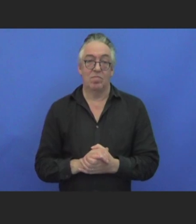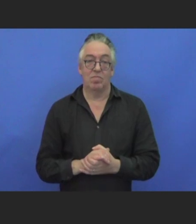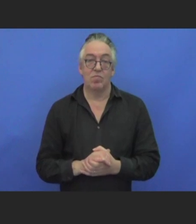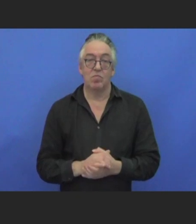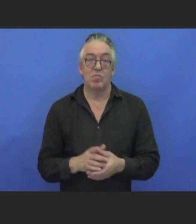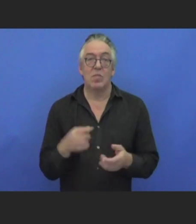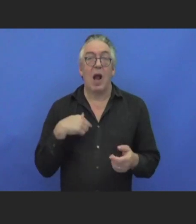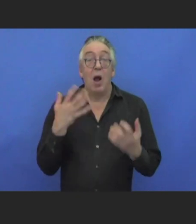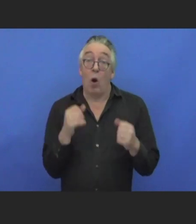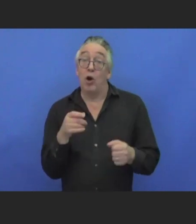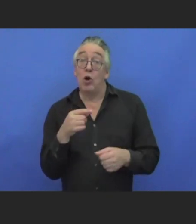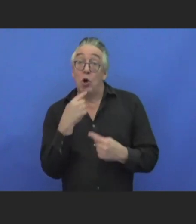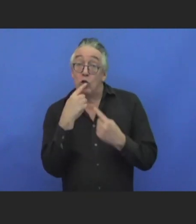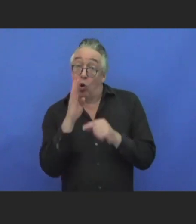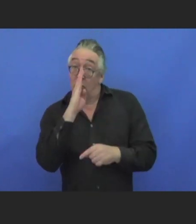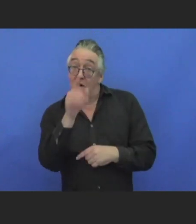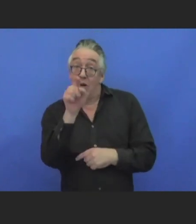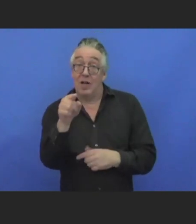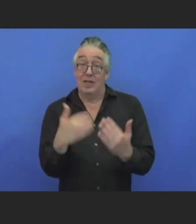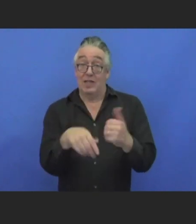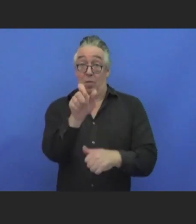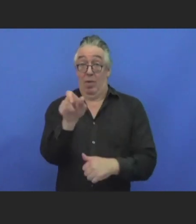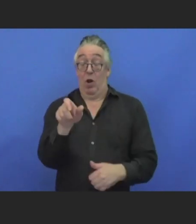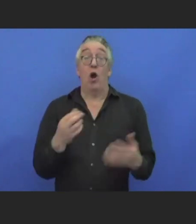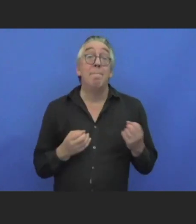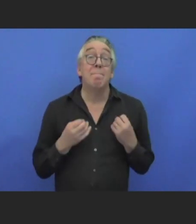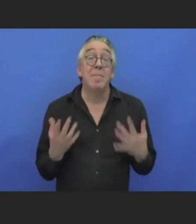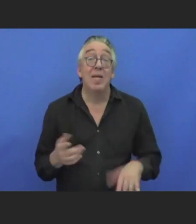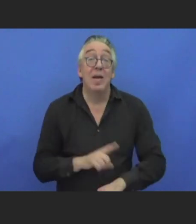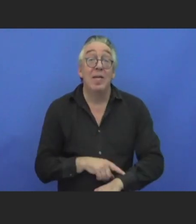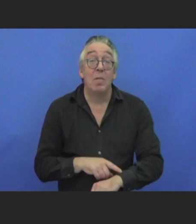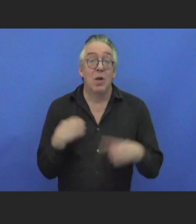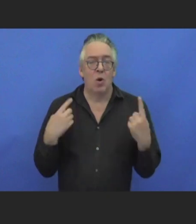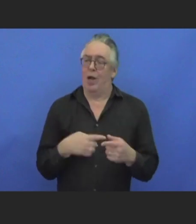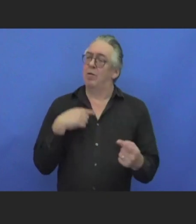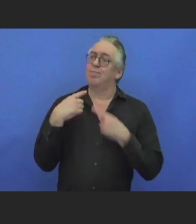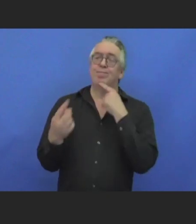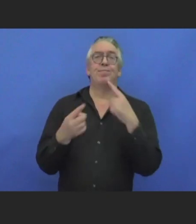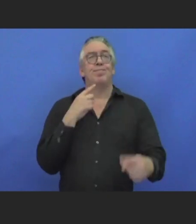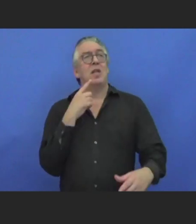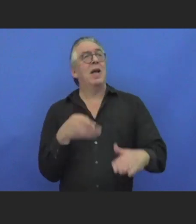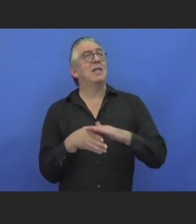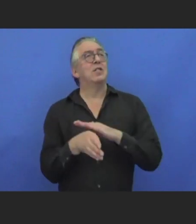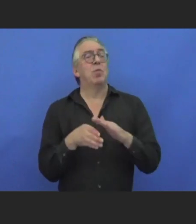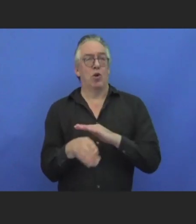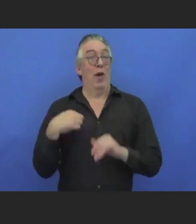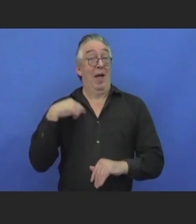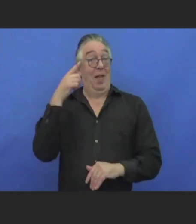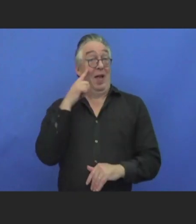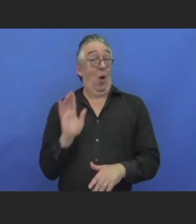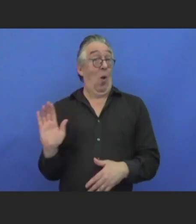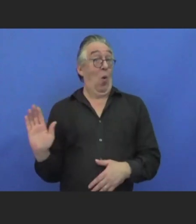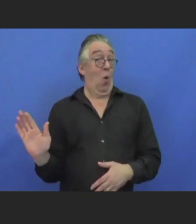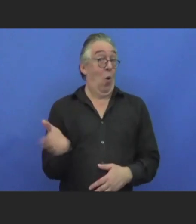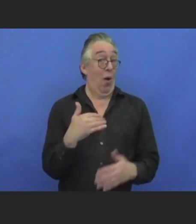Many times when we talk about accessibility, we assume that every person with disability actually do